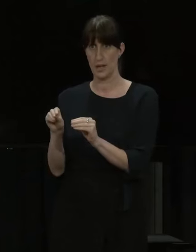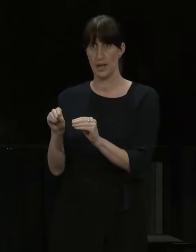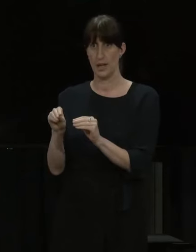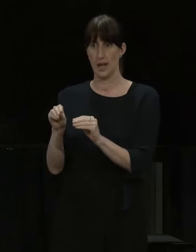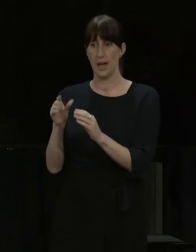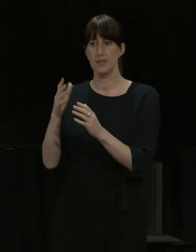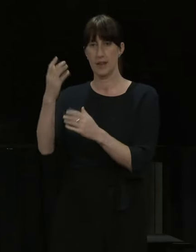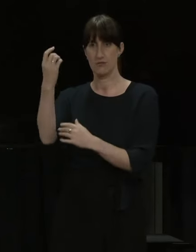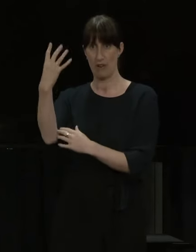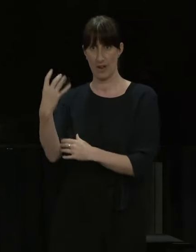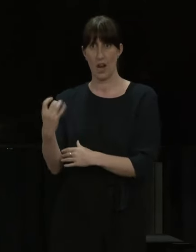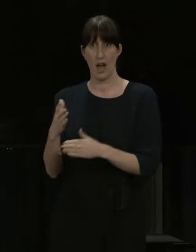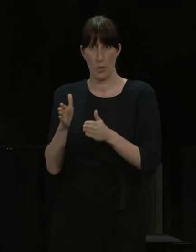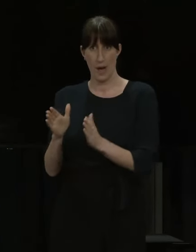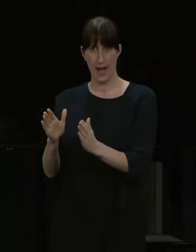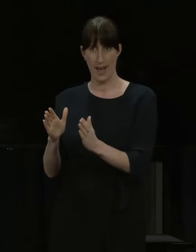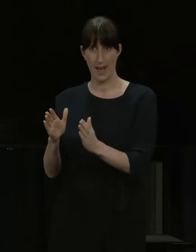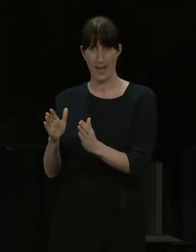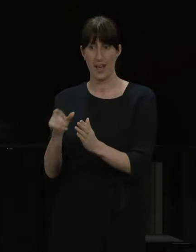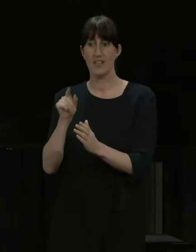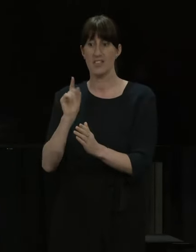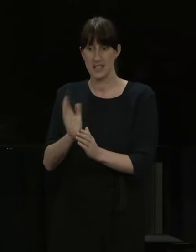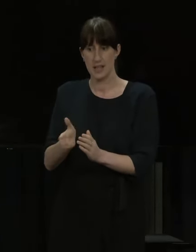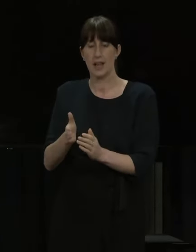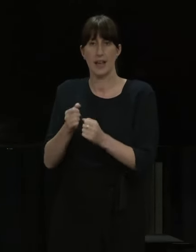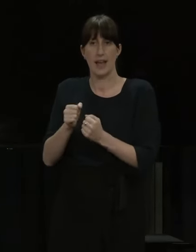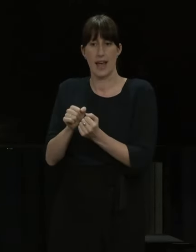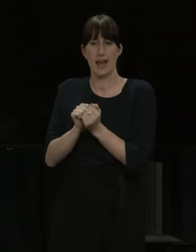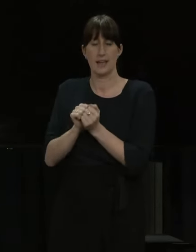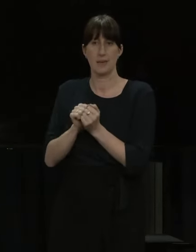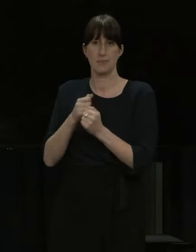restrictions because it helps to provide those extra layers of protection.